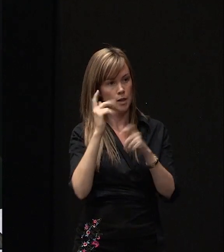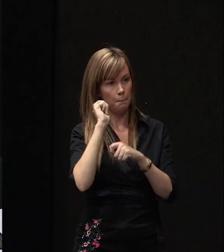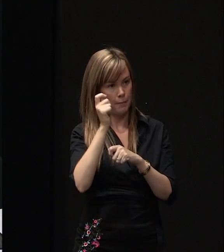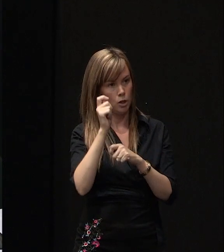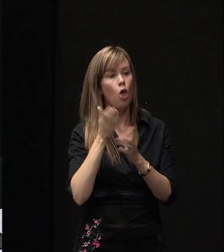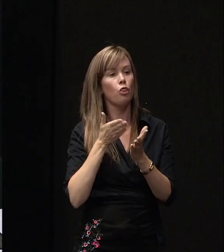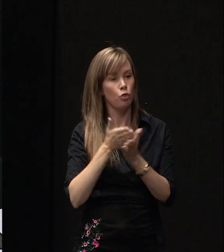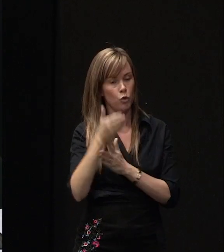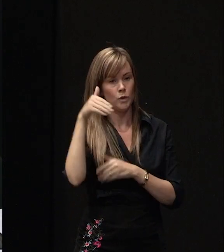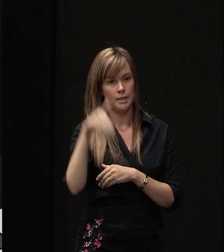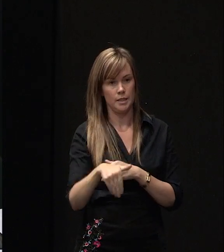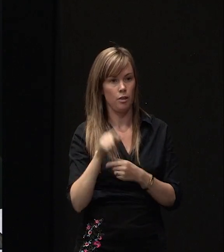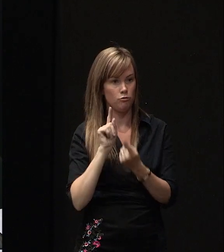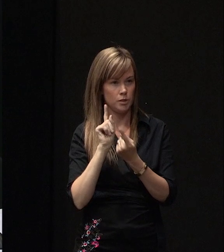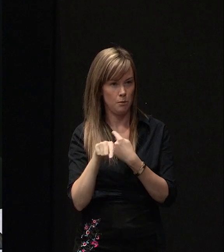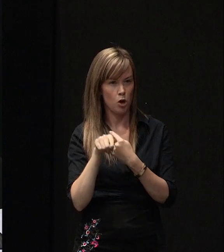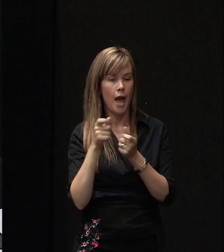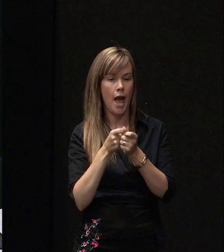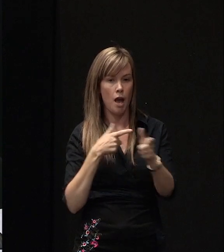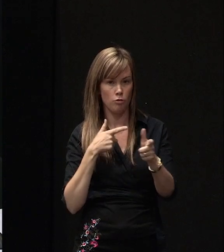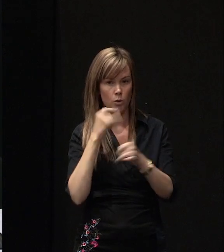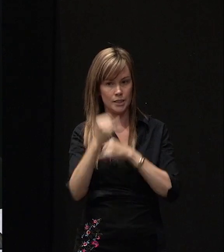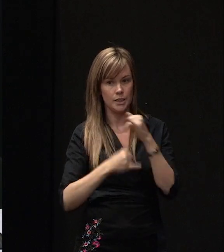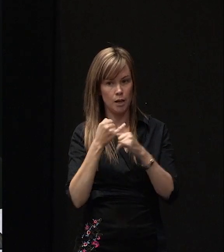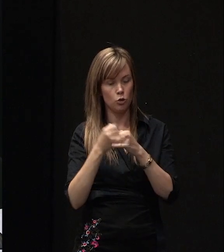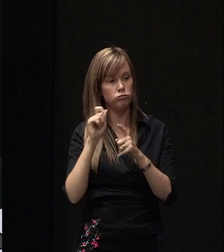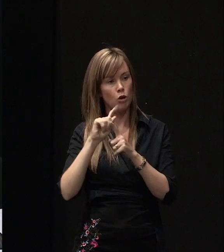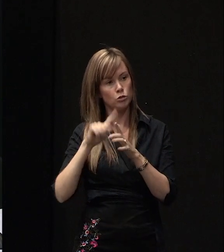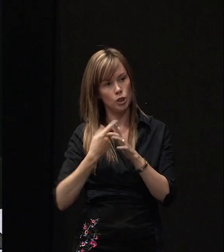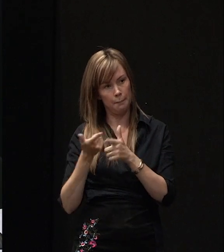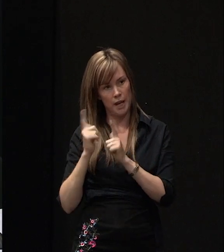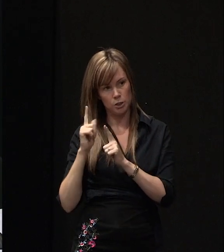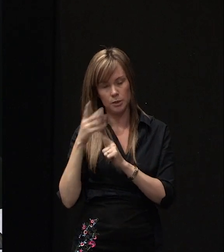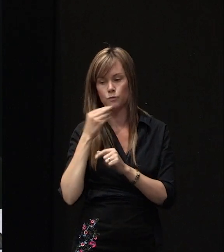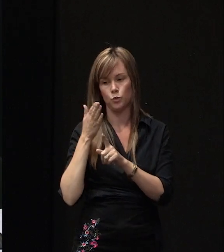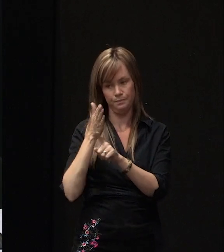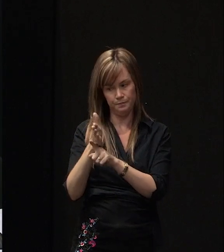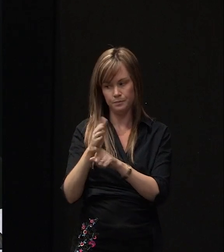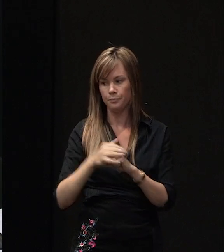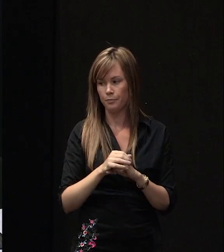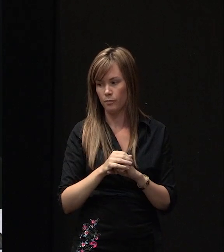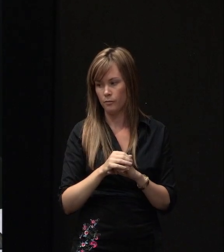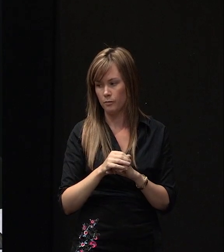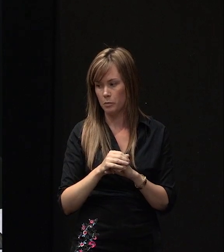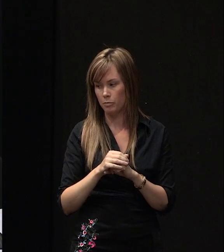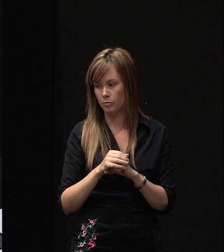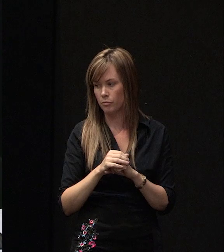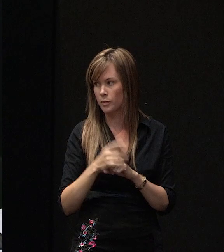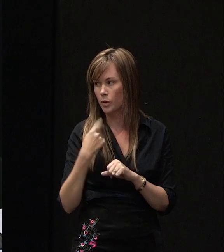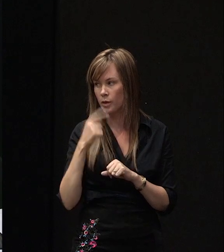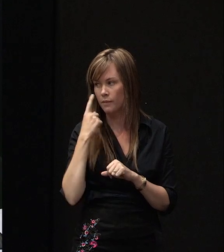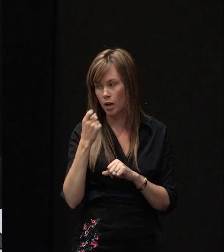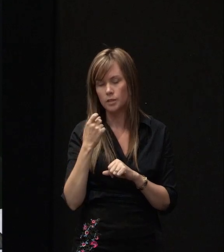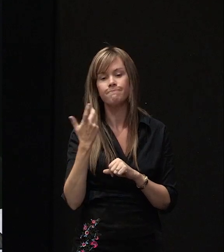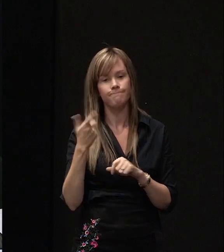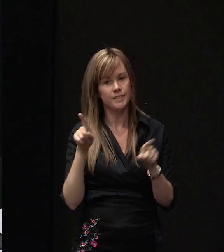Southern Response and Arrow International project management. We're finding unfortunately the